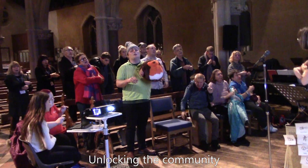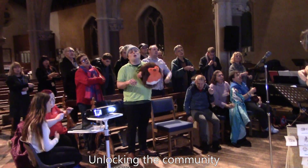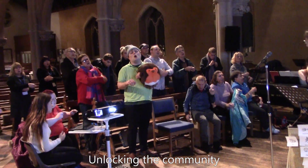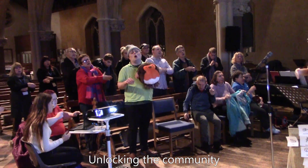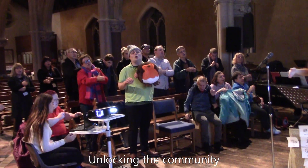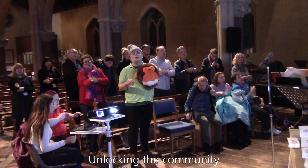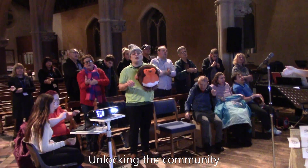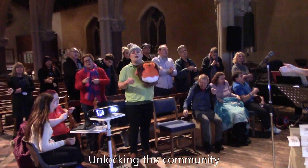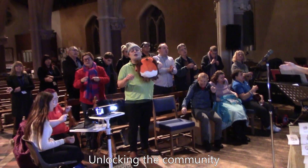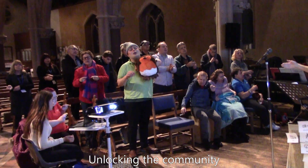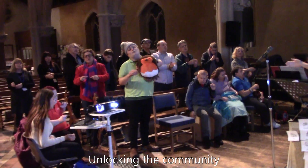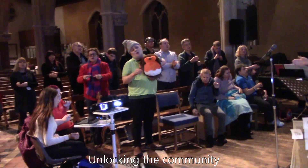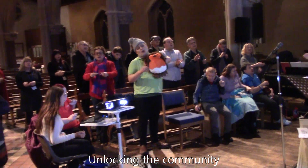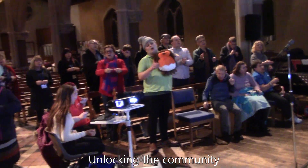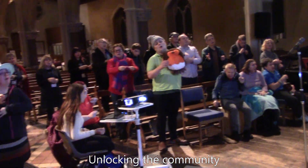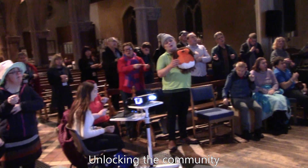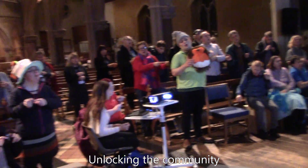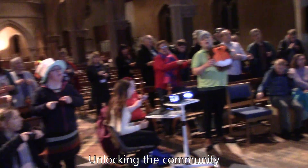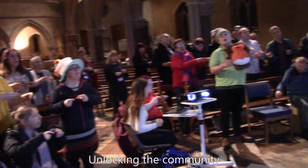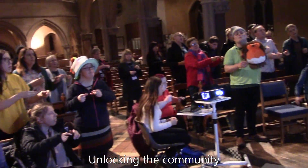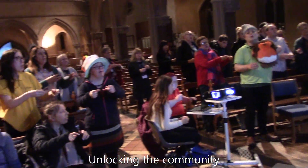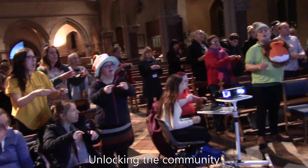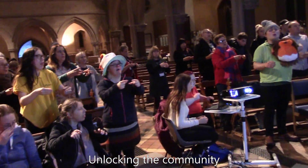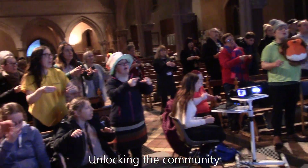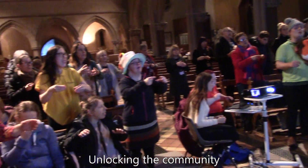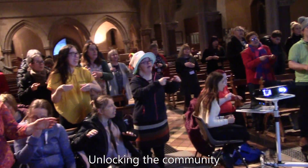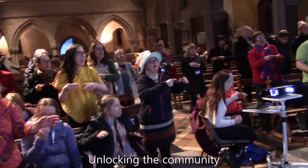unlocking the community.